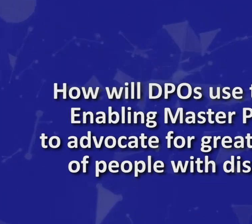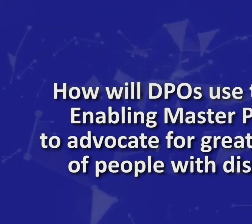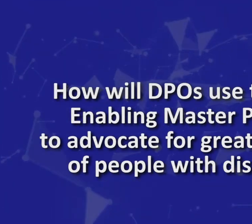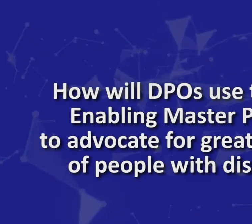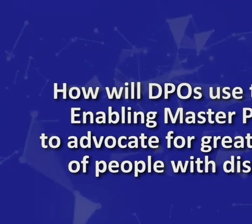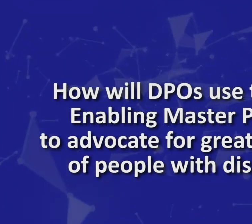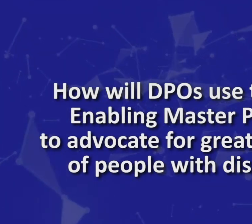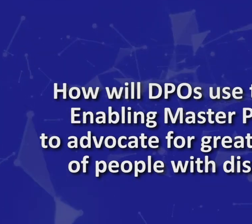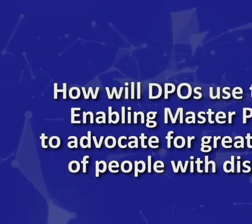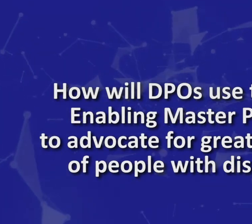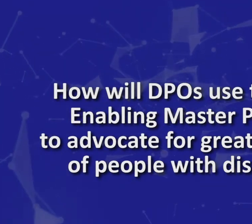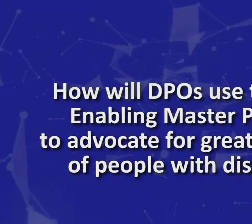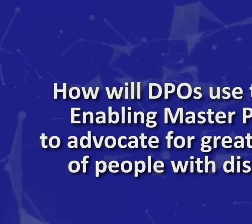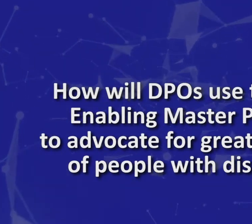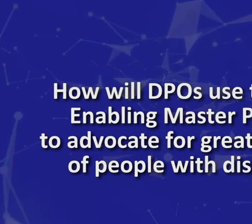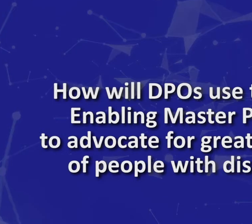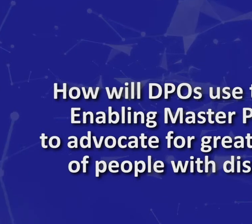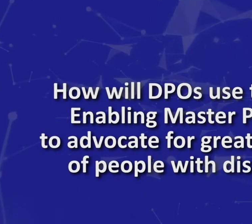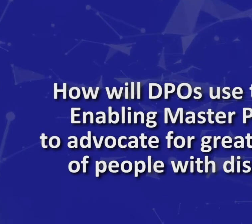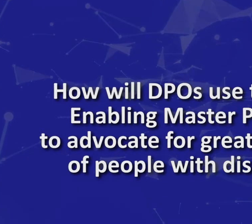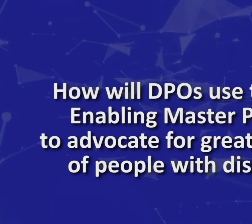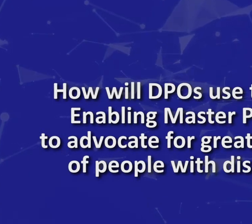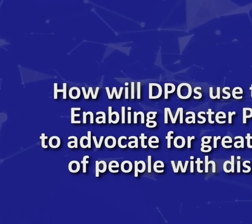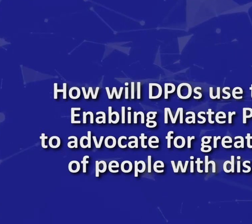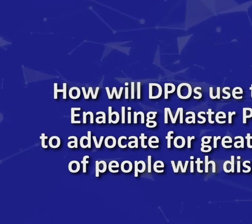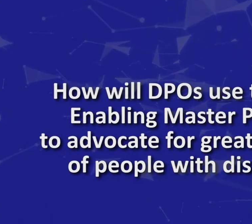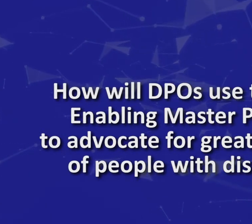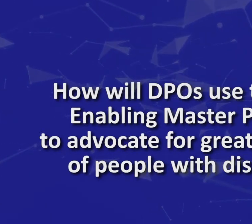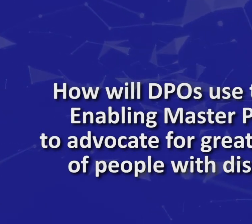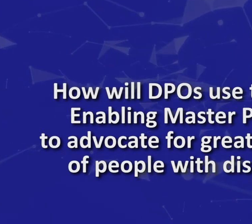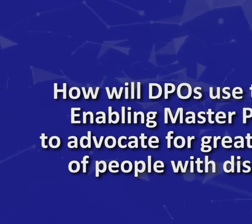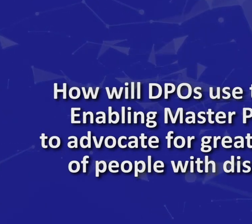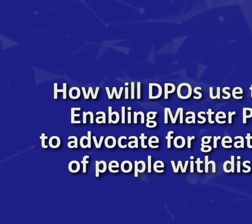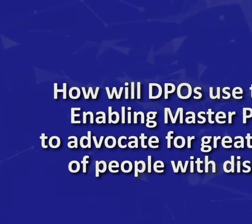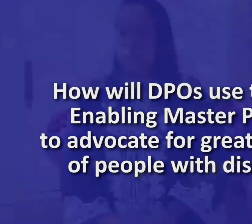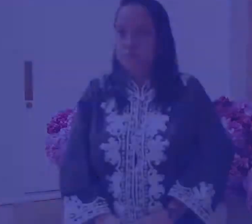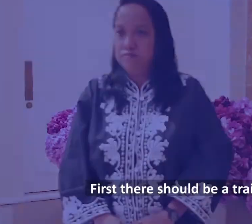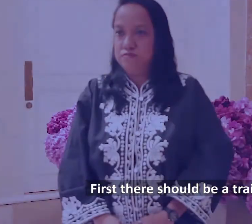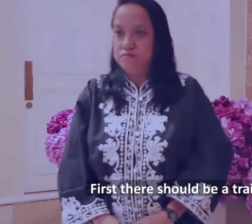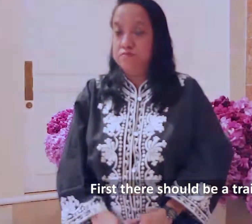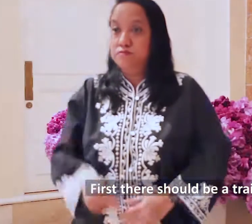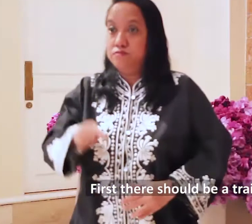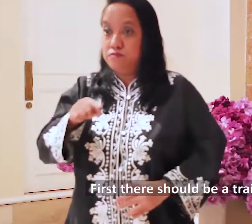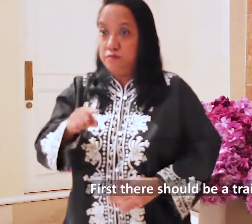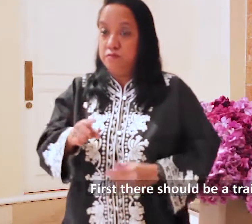Plan 2025 to advocate for greater inclusion of people with disabilities? It's important that,